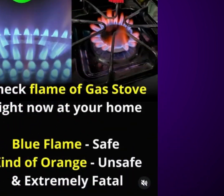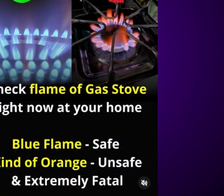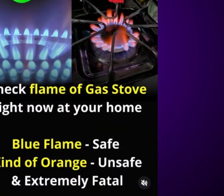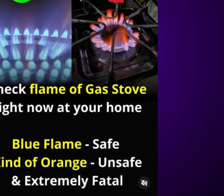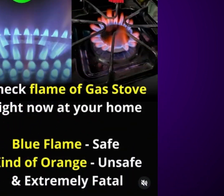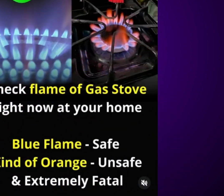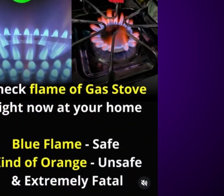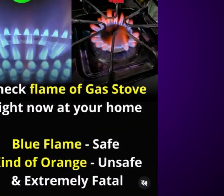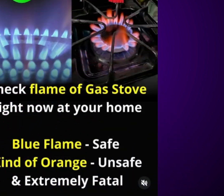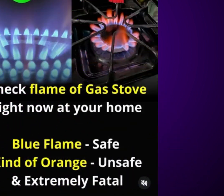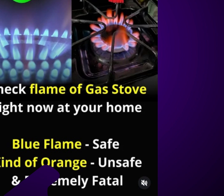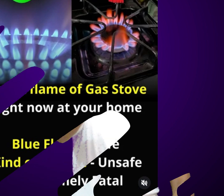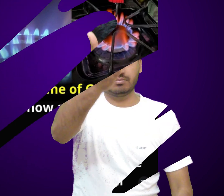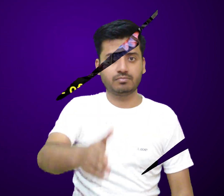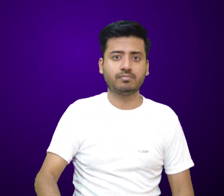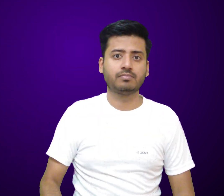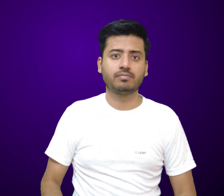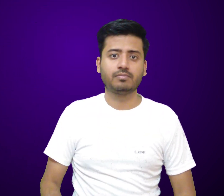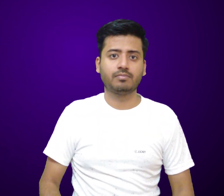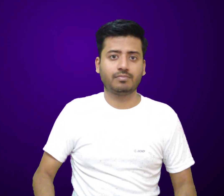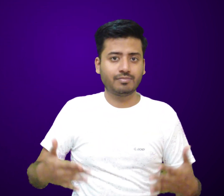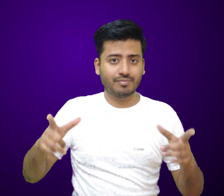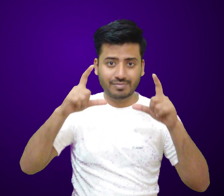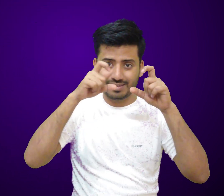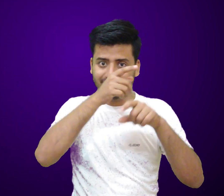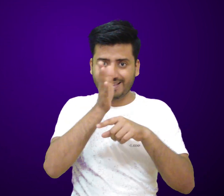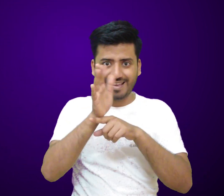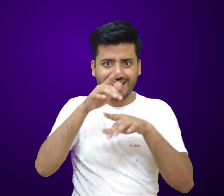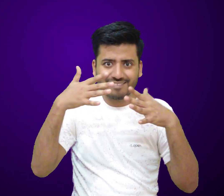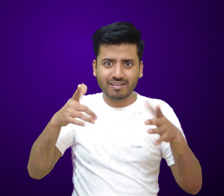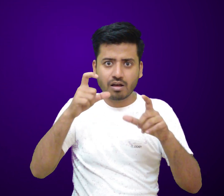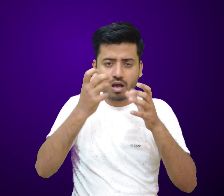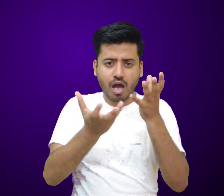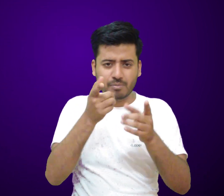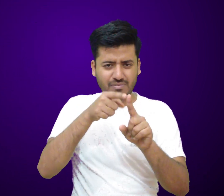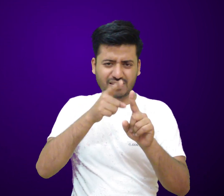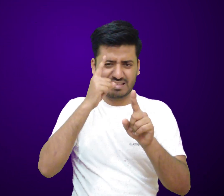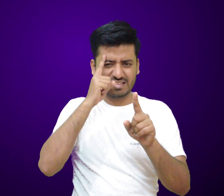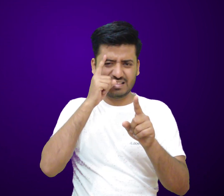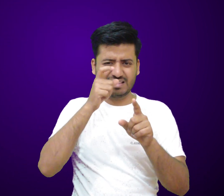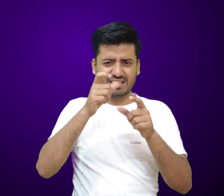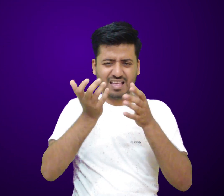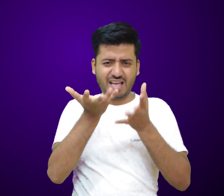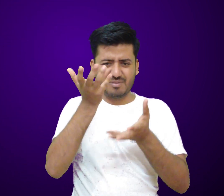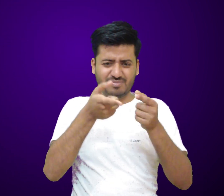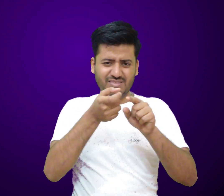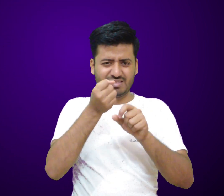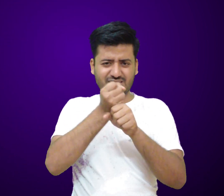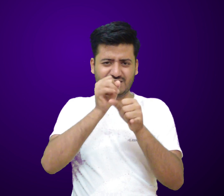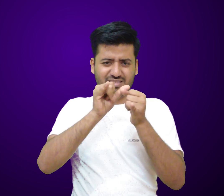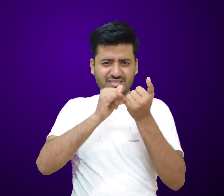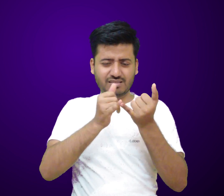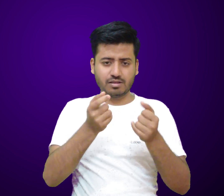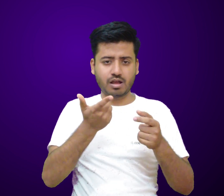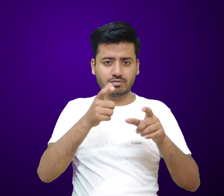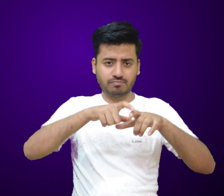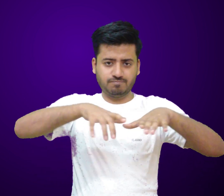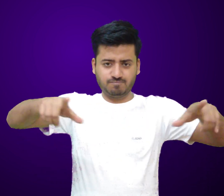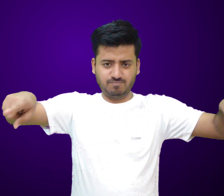slightly increase the gas flow by turning the knob clockwise. Fine-tune. Continue adjusting until you achieve a steady blue flame